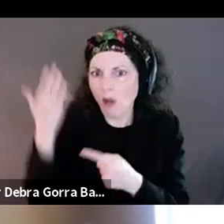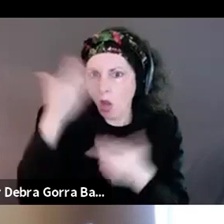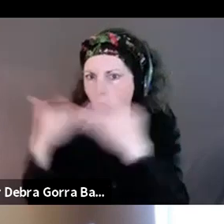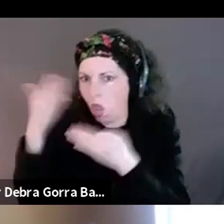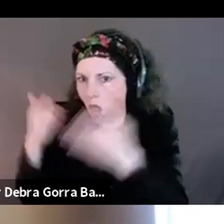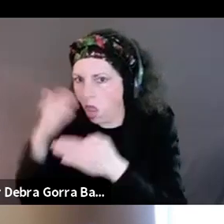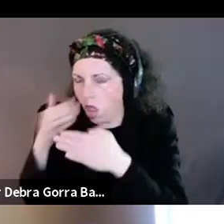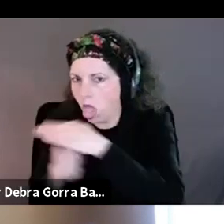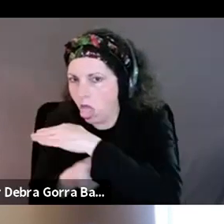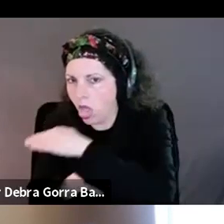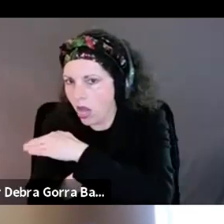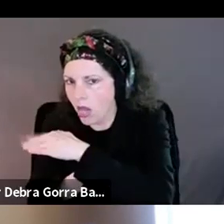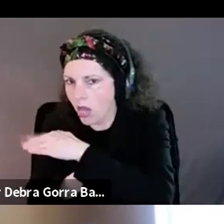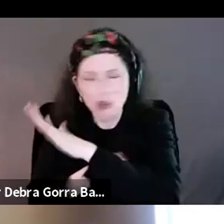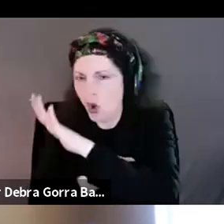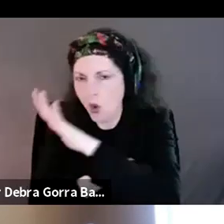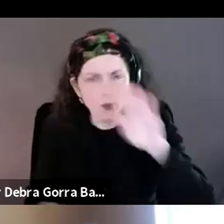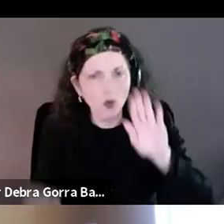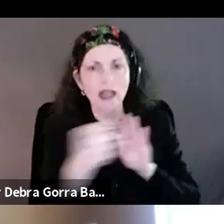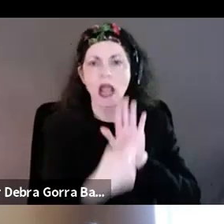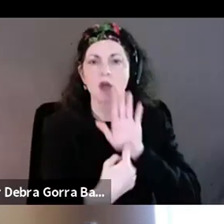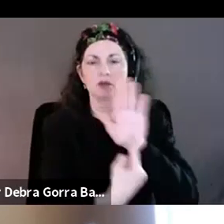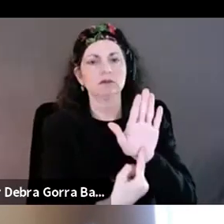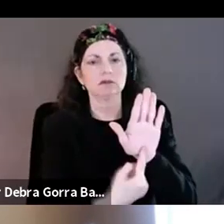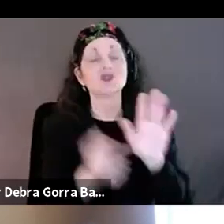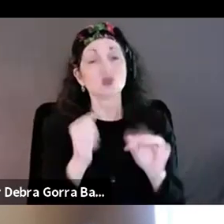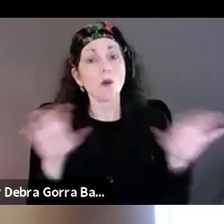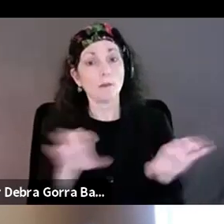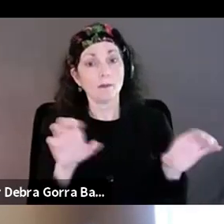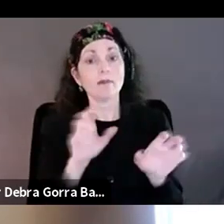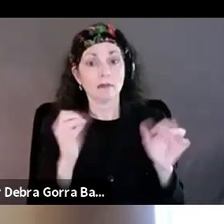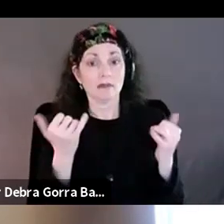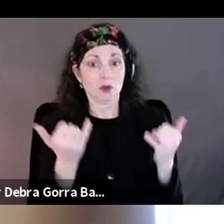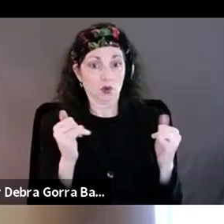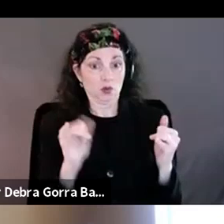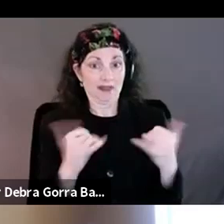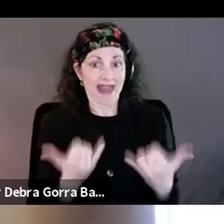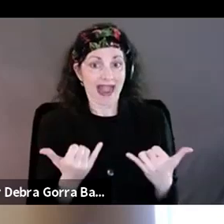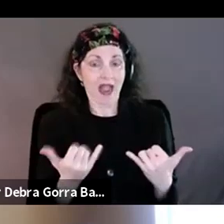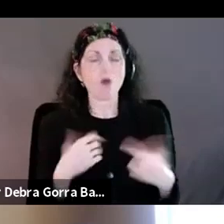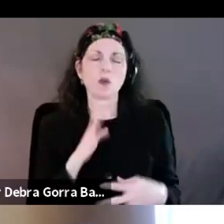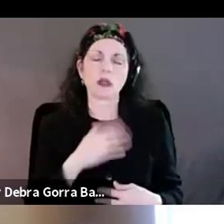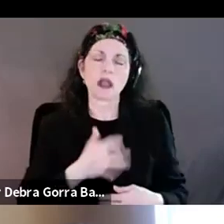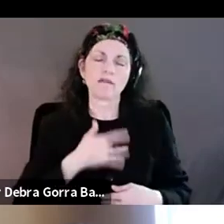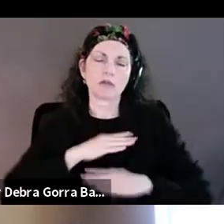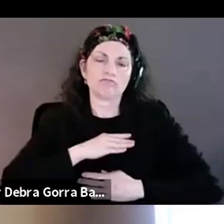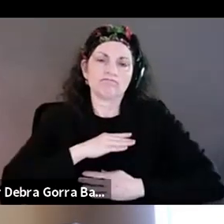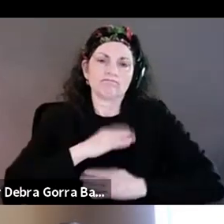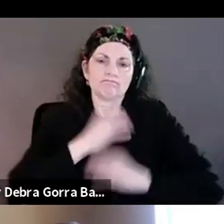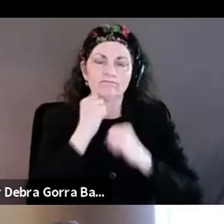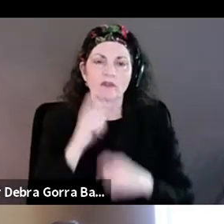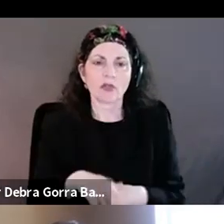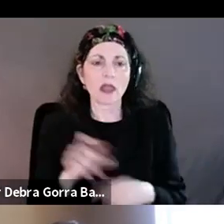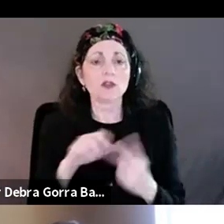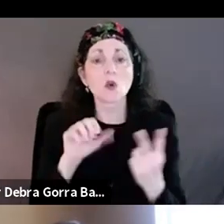today and that people are doing that themselves is, is really gratifying. Awesome. And, and Andrea and Storm, for you,